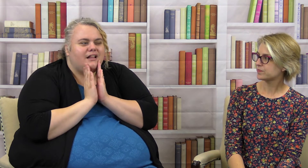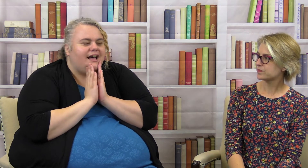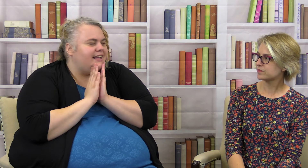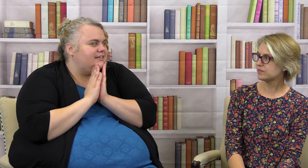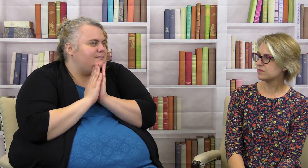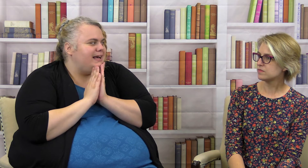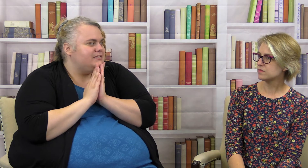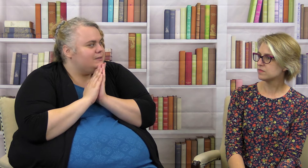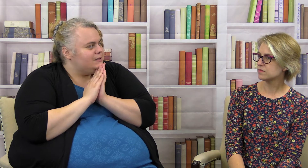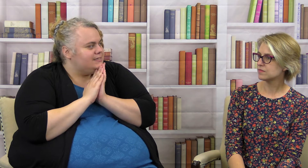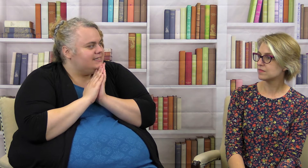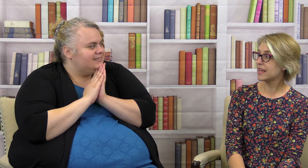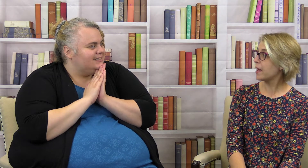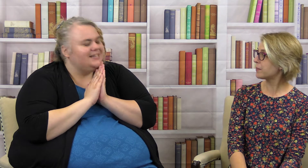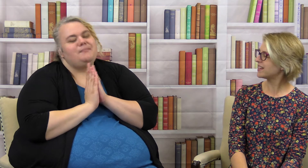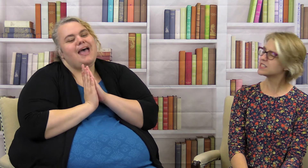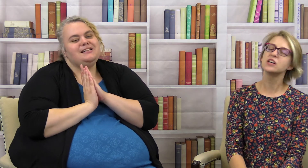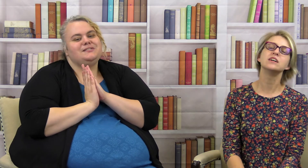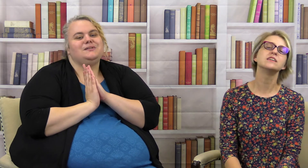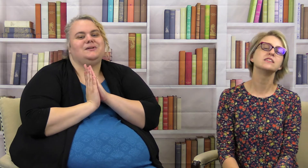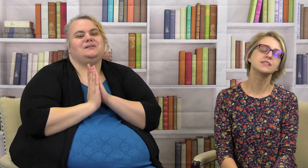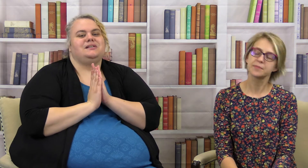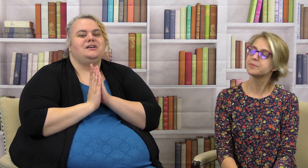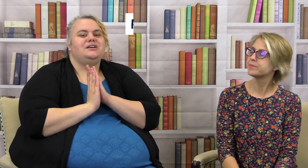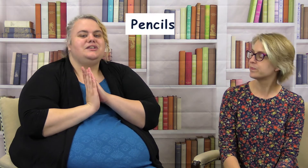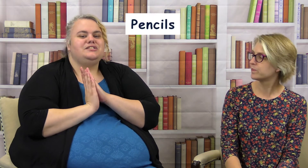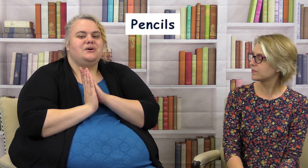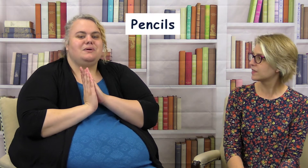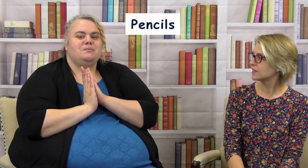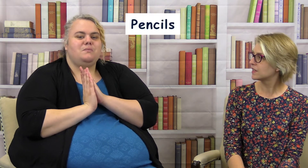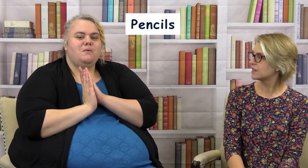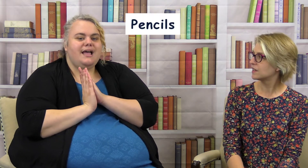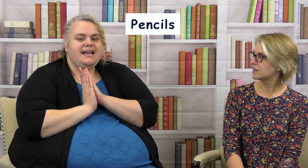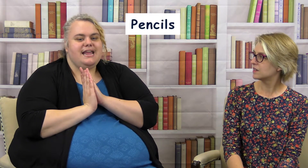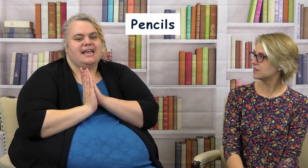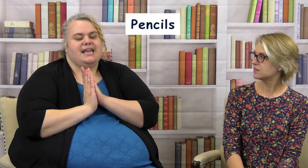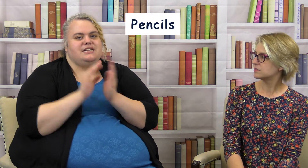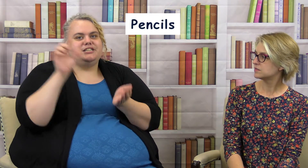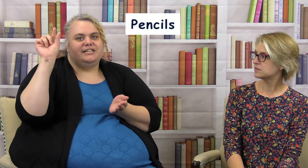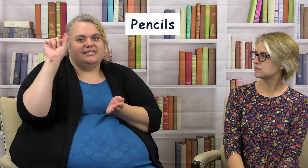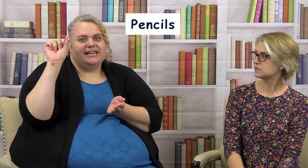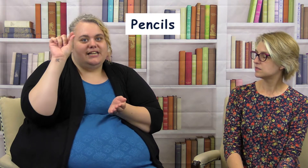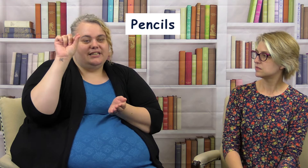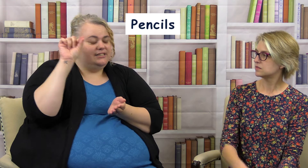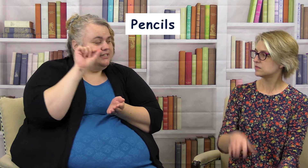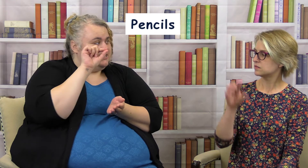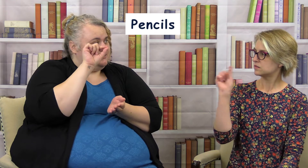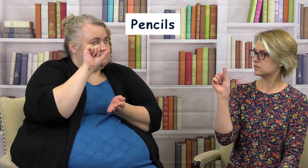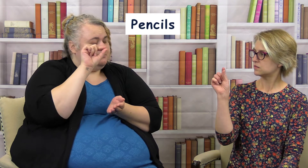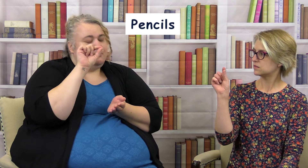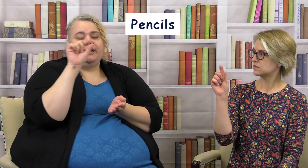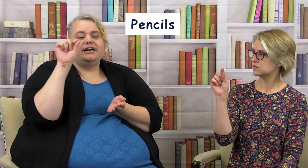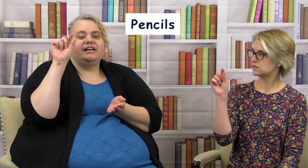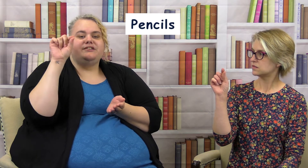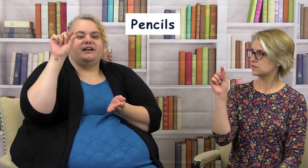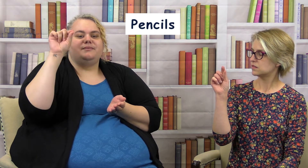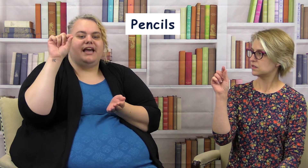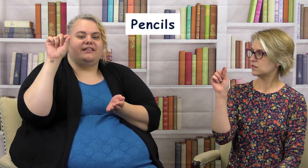lot pencils yeah pencils so with one hand you're gonna take your pointer and your thumb together